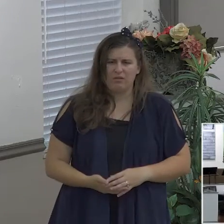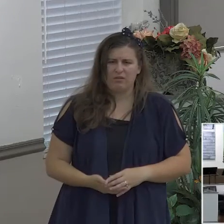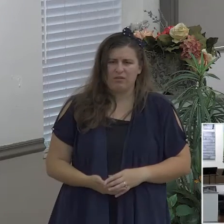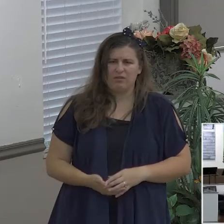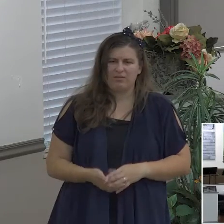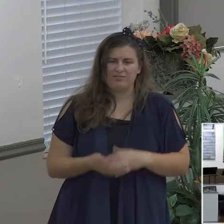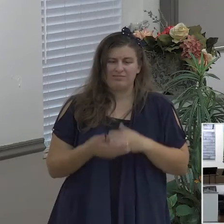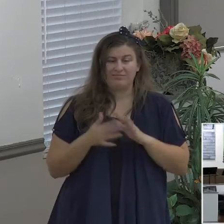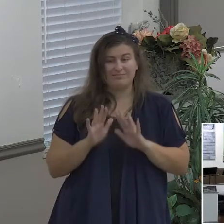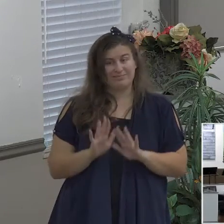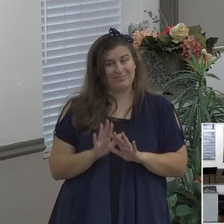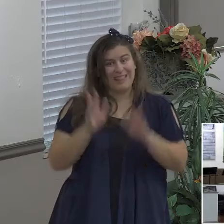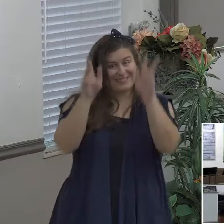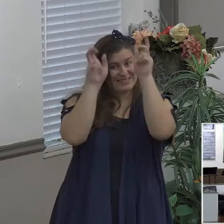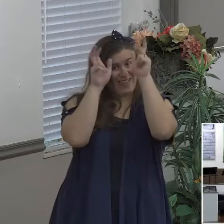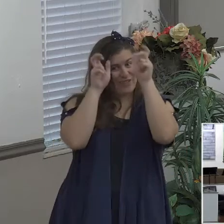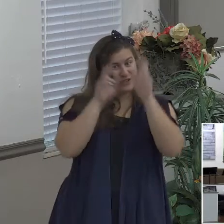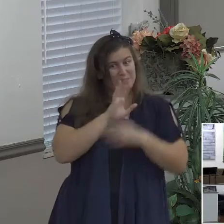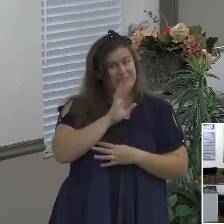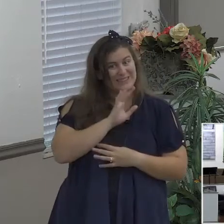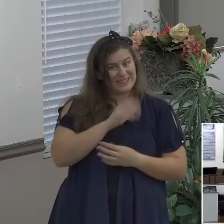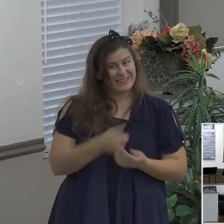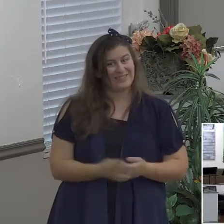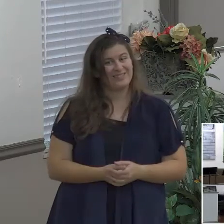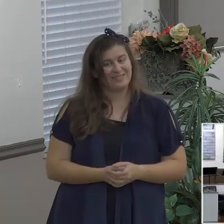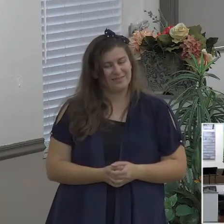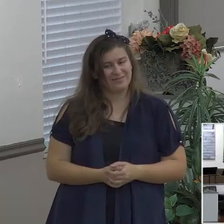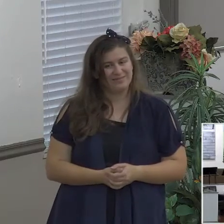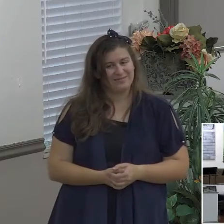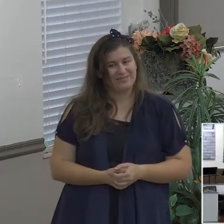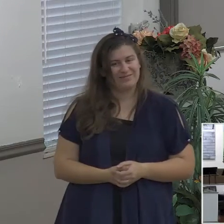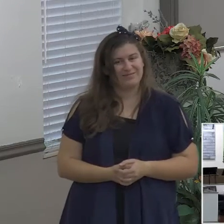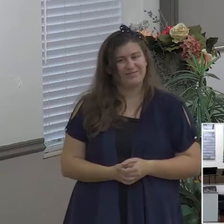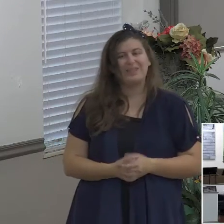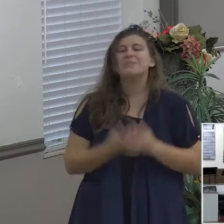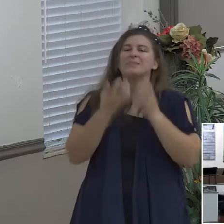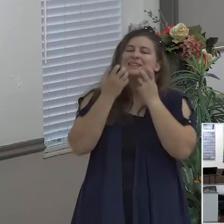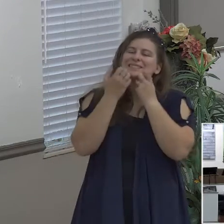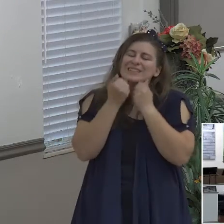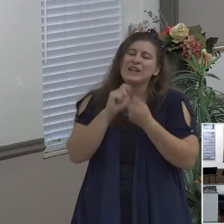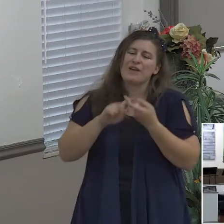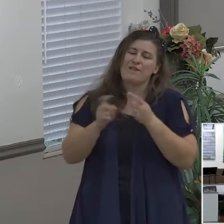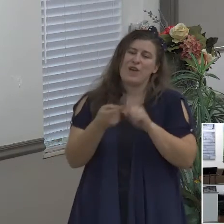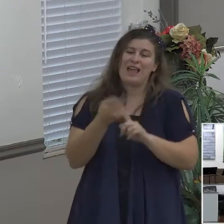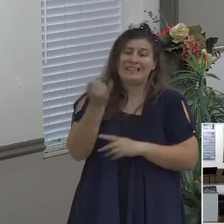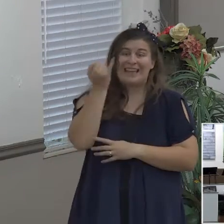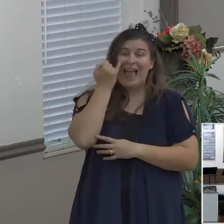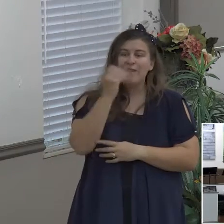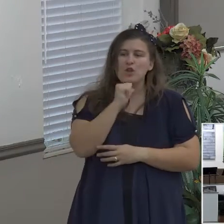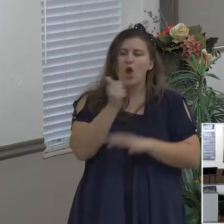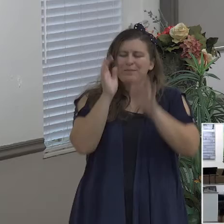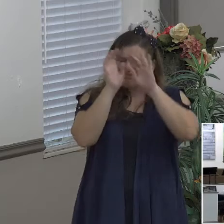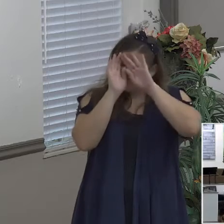and my dear friend if you don't cast down those thoughts and by the way